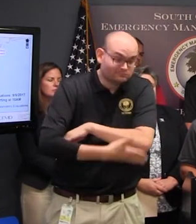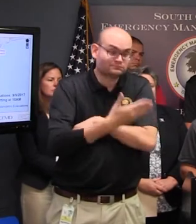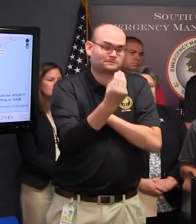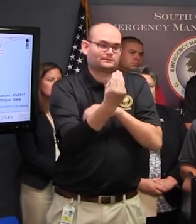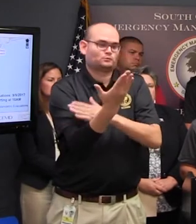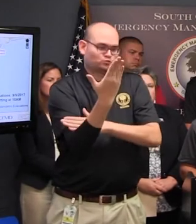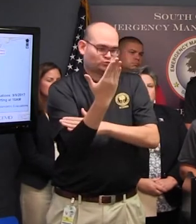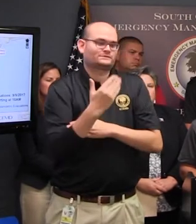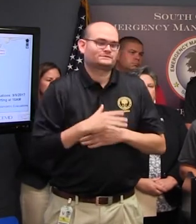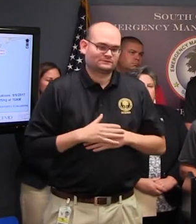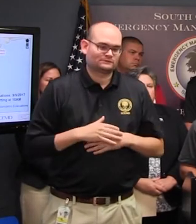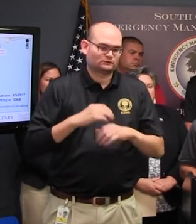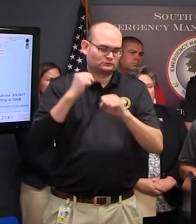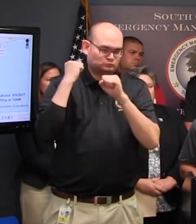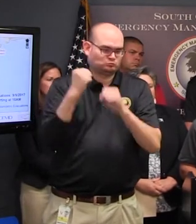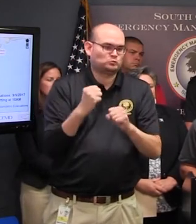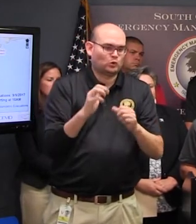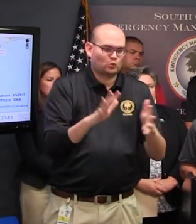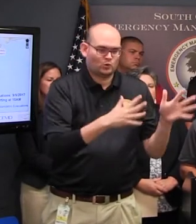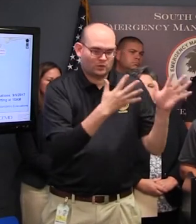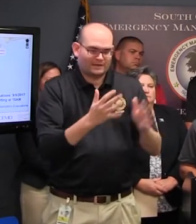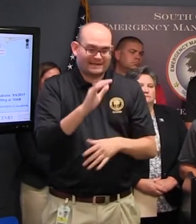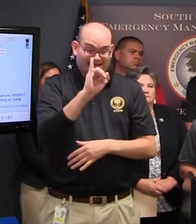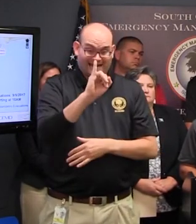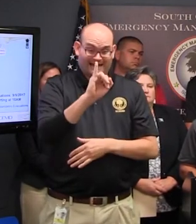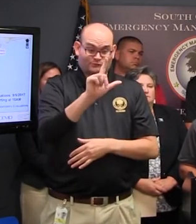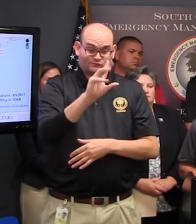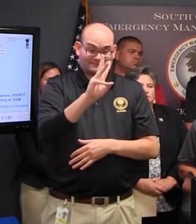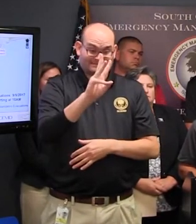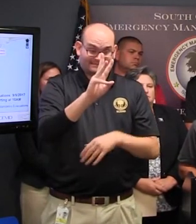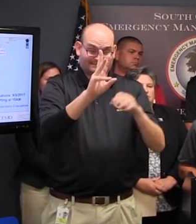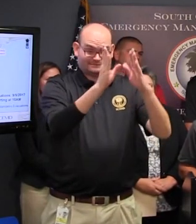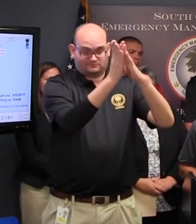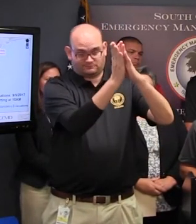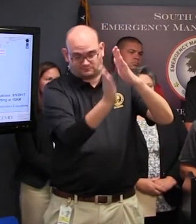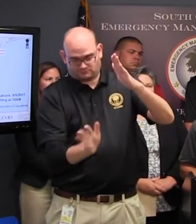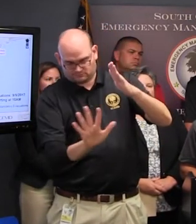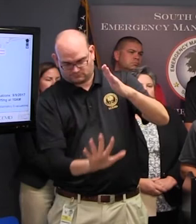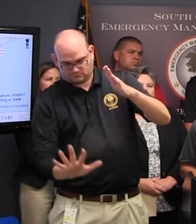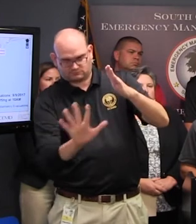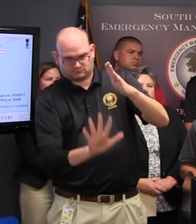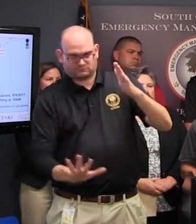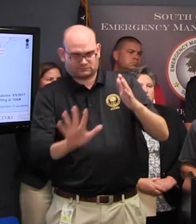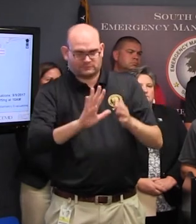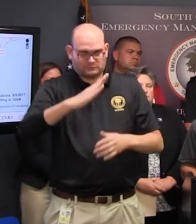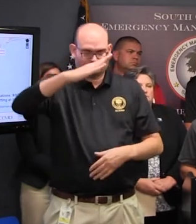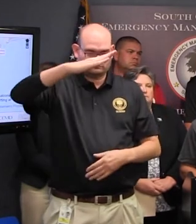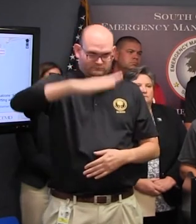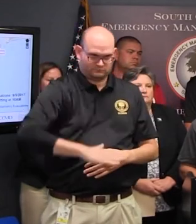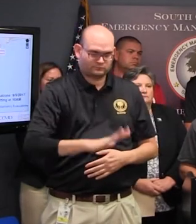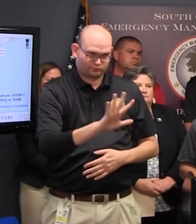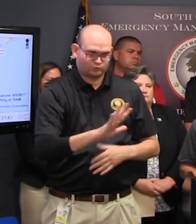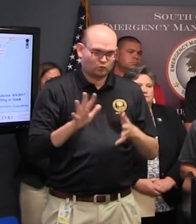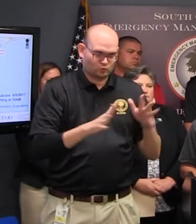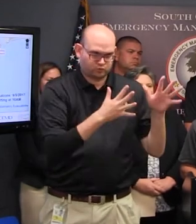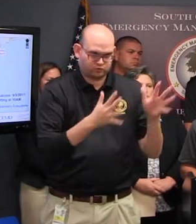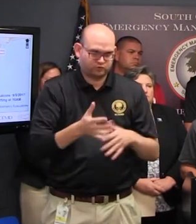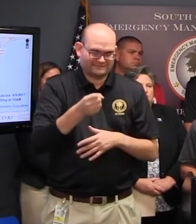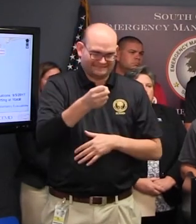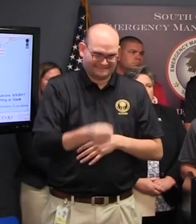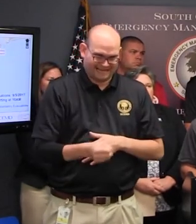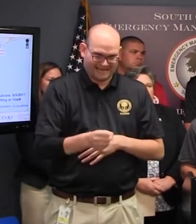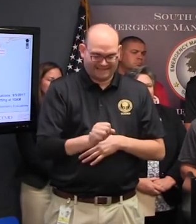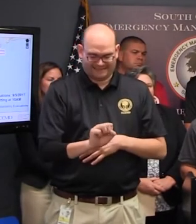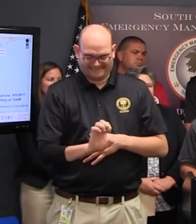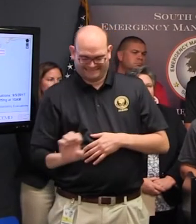of I-26 and near the coast and even a few hurricane force wind gusts are possible along the immediate coast of southern South Carolina. These